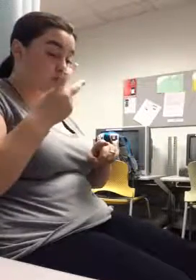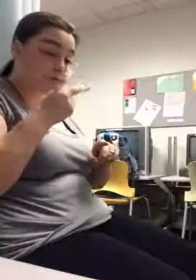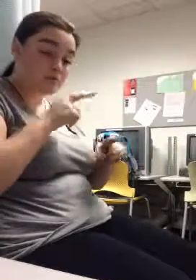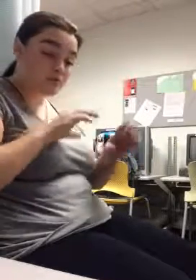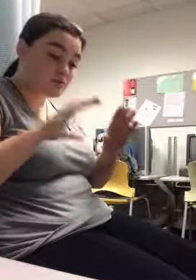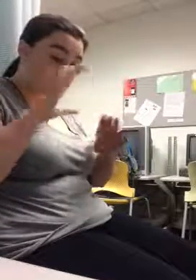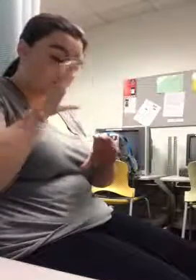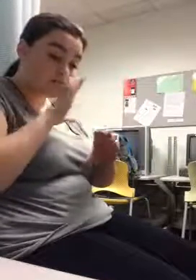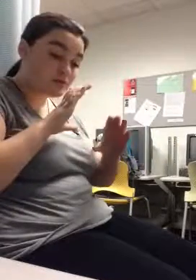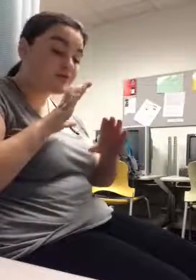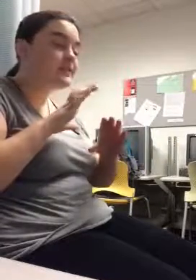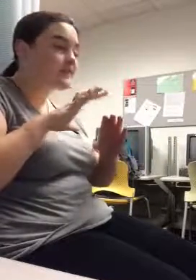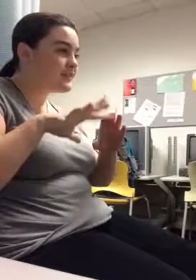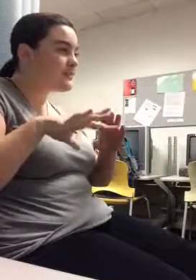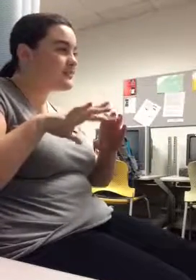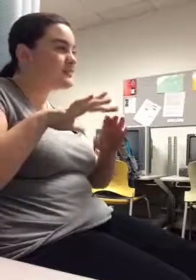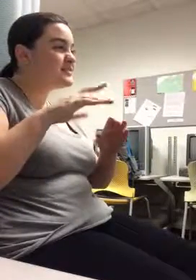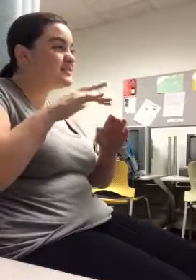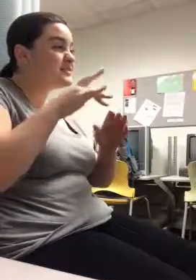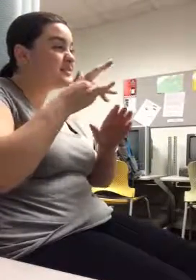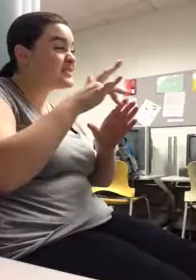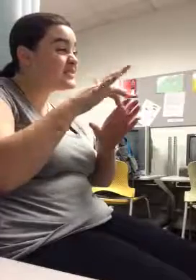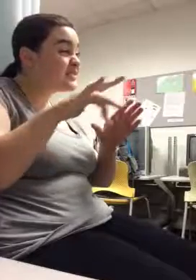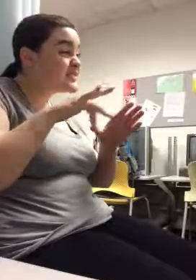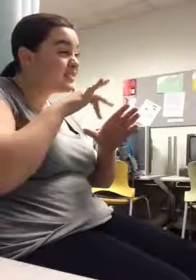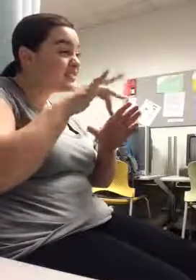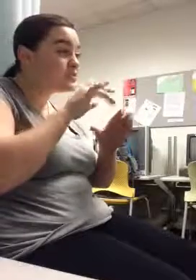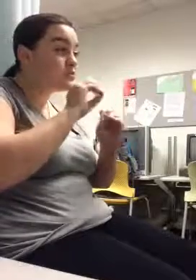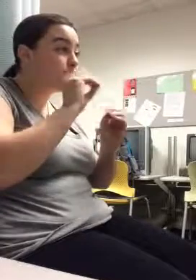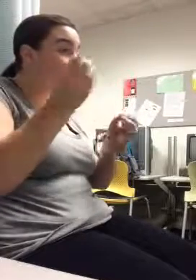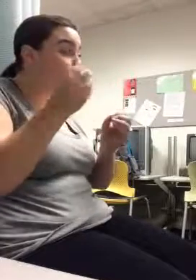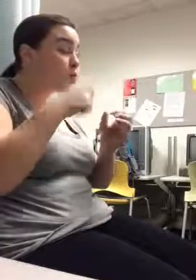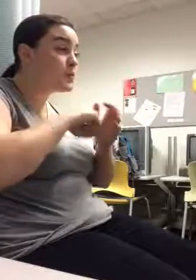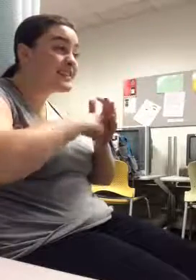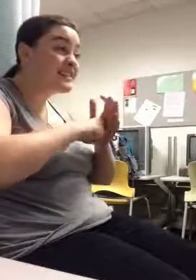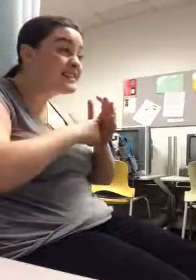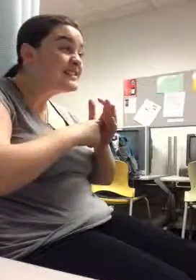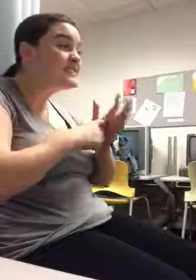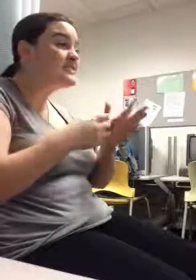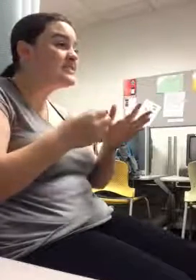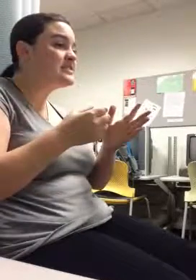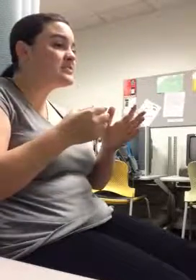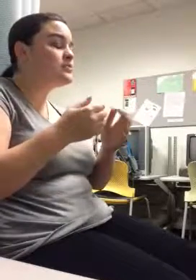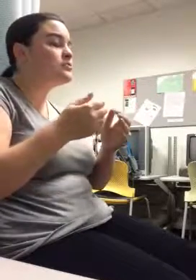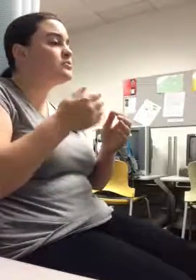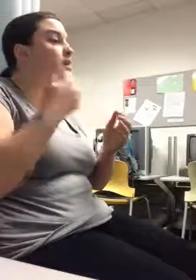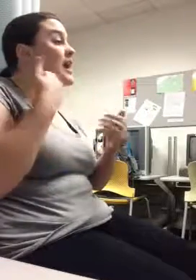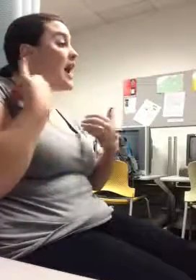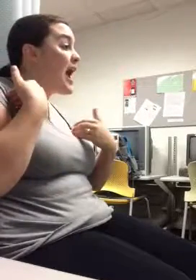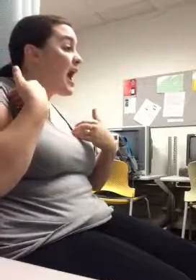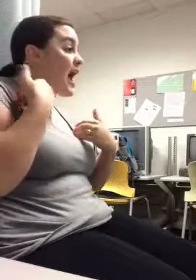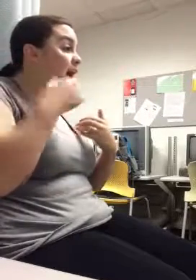and behold, it was empty. There were no keys. There was, there had been change there earlier. There was no change.